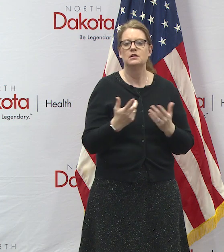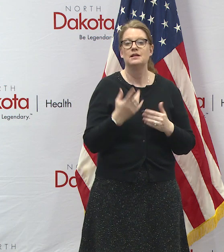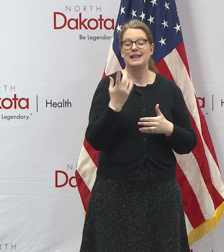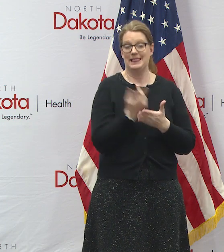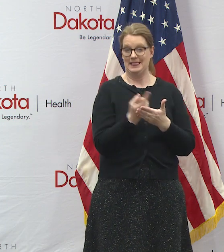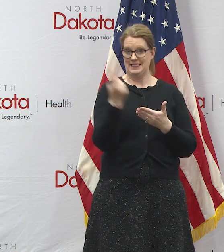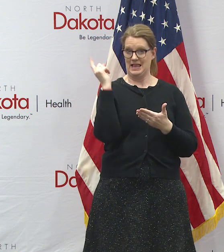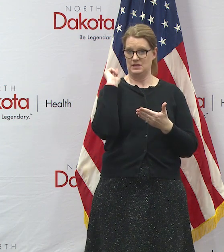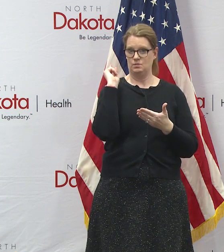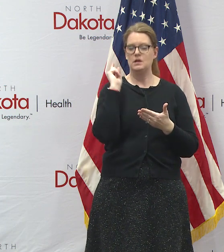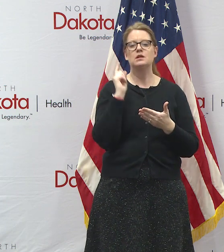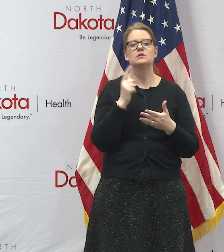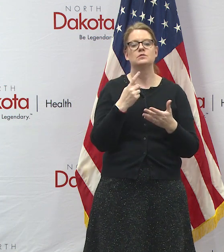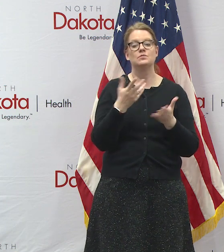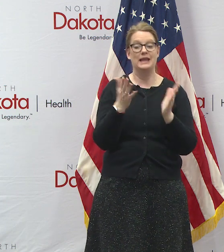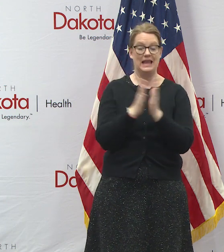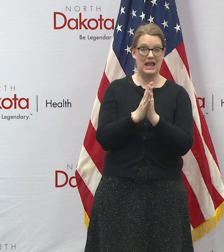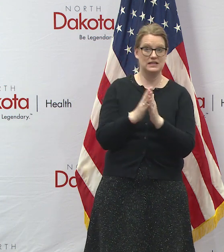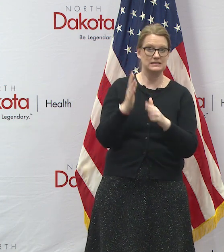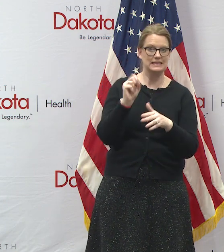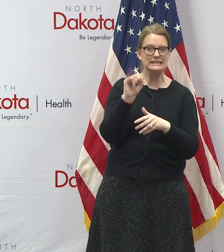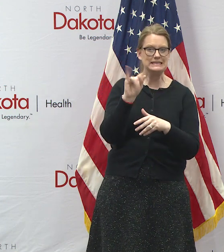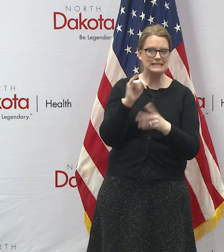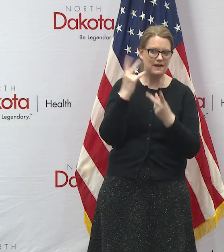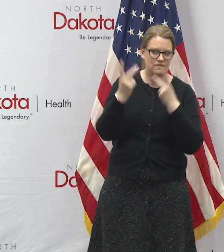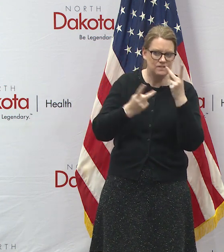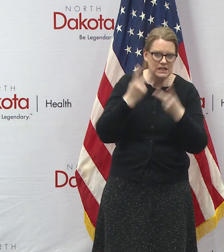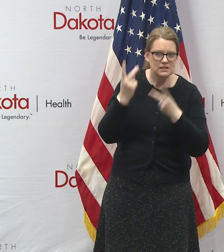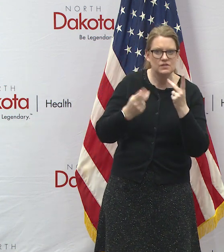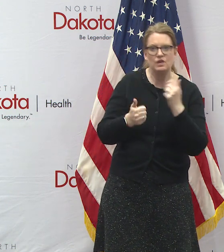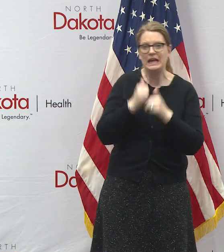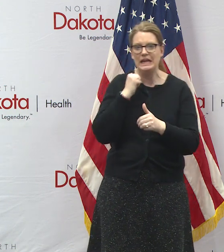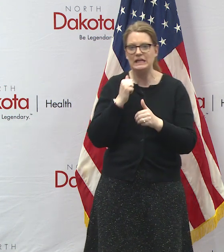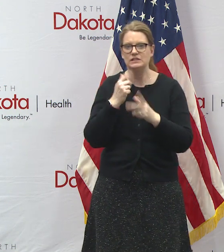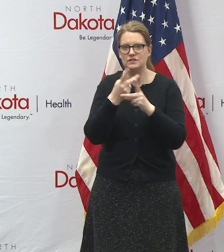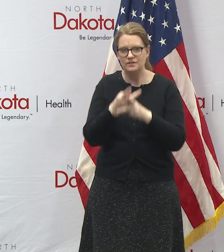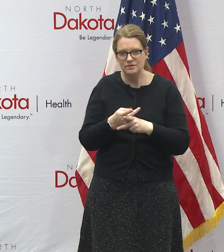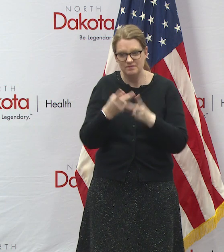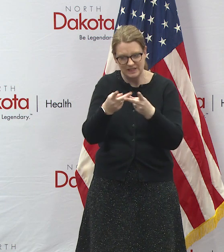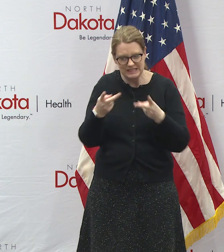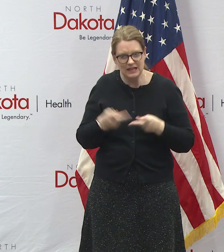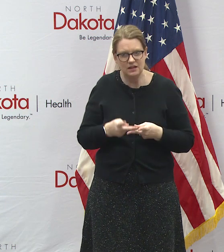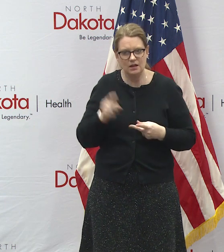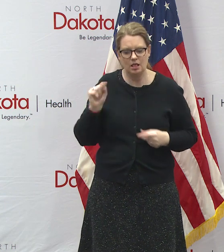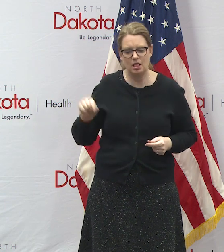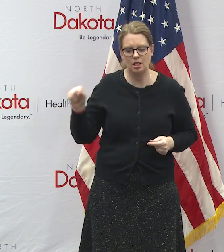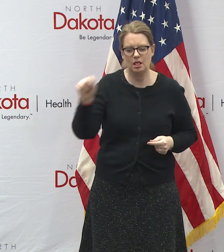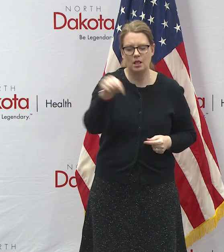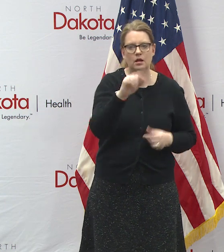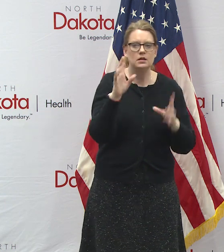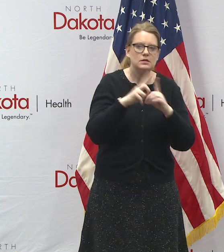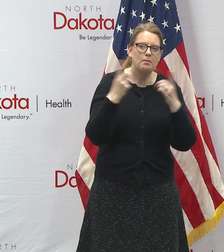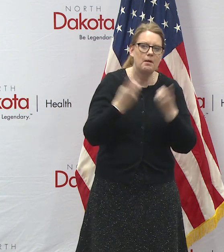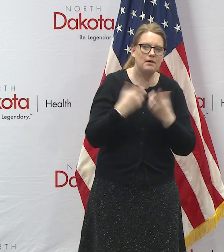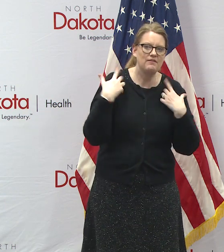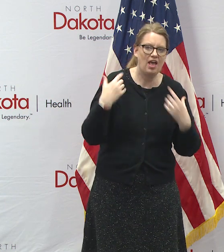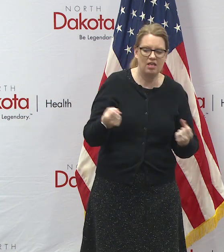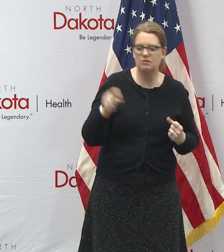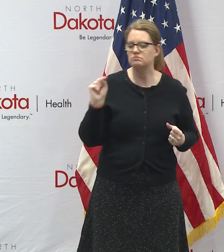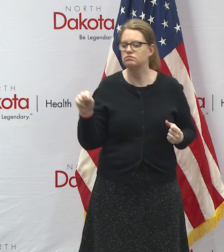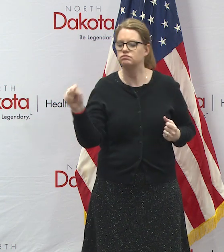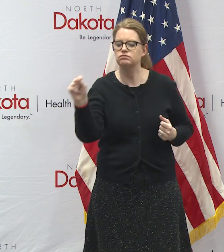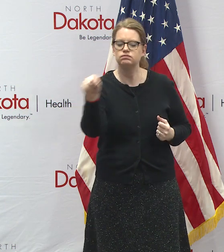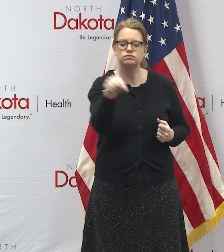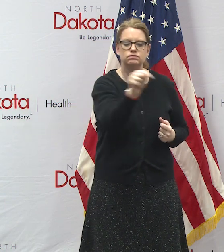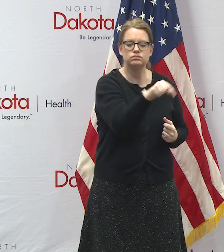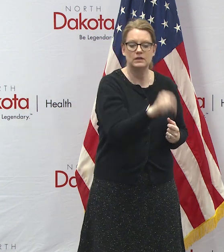a week ago was to conduct site visits of every long-term care facility in the state we did that through our department of health with to make sure that they were